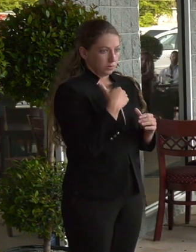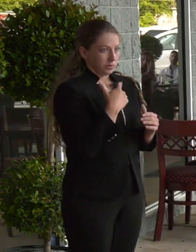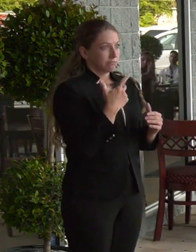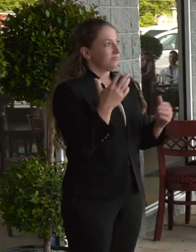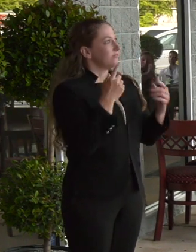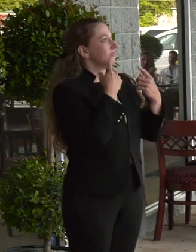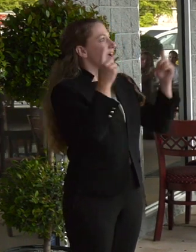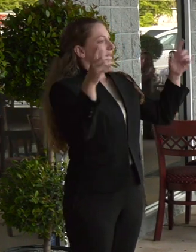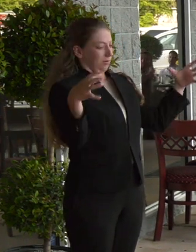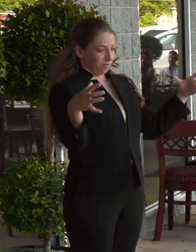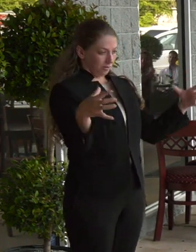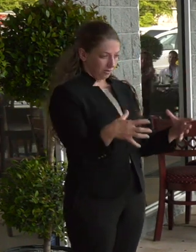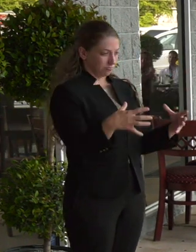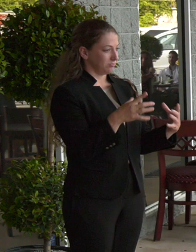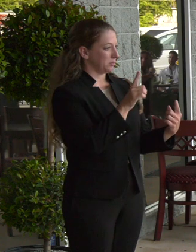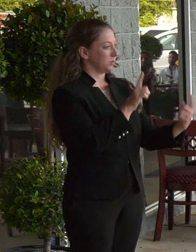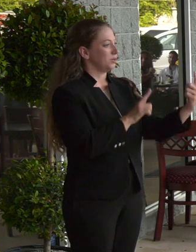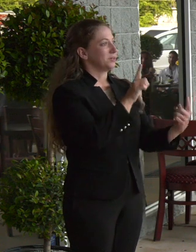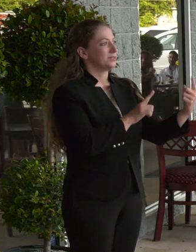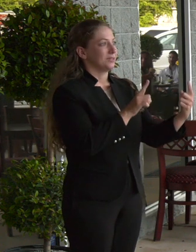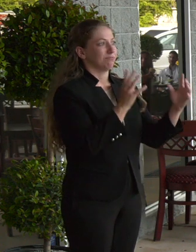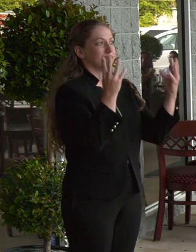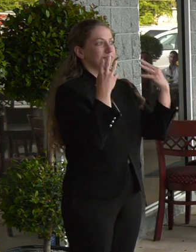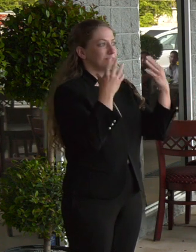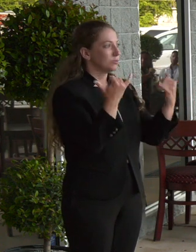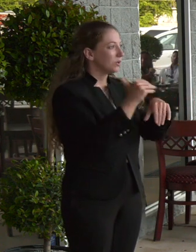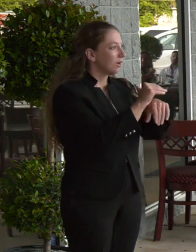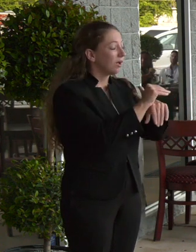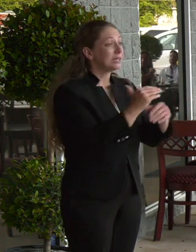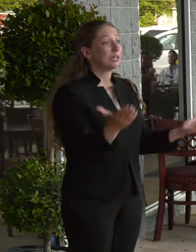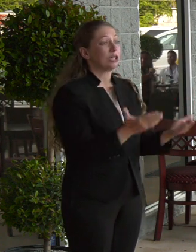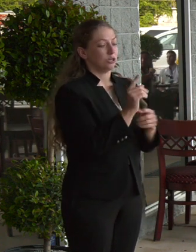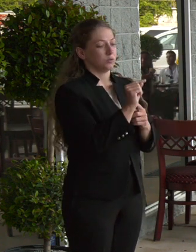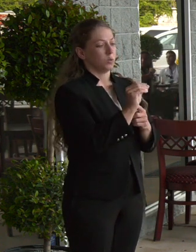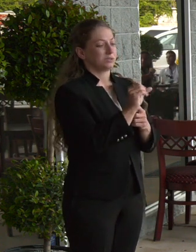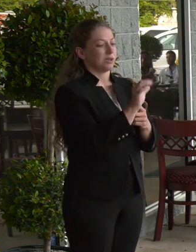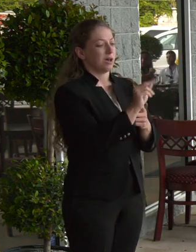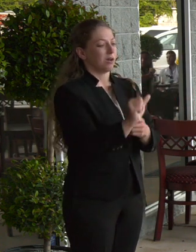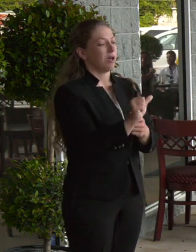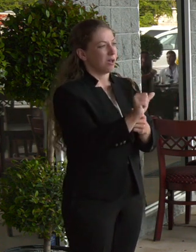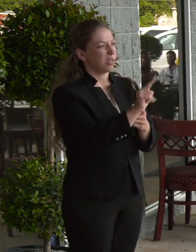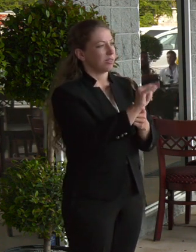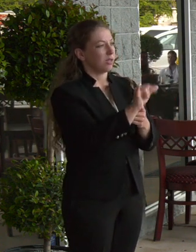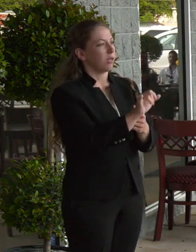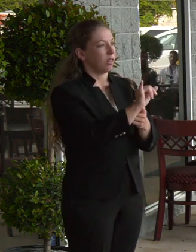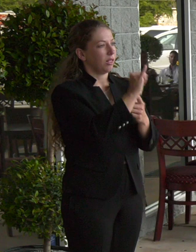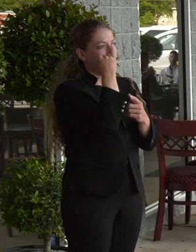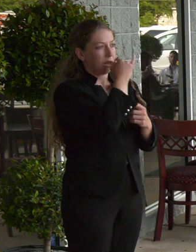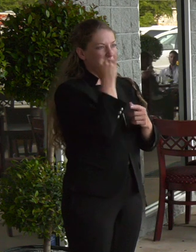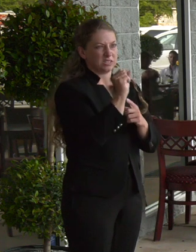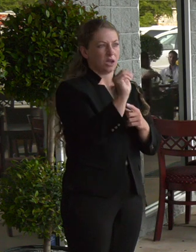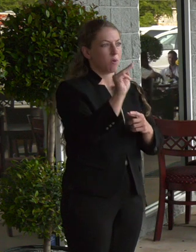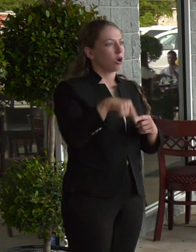press briefing in person. So I'm grateful that you're all here. We're here tonight at Toscano Little Italy in San Marco to highlight a business that's doing